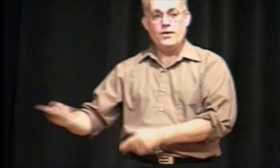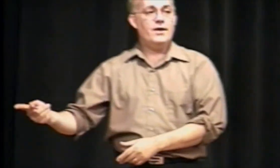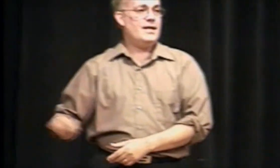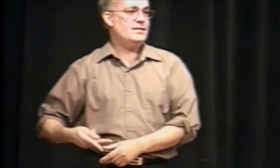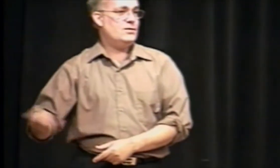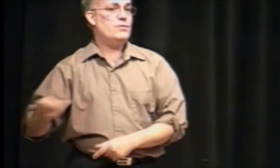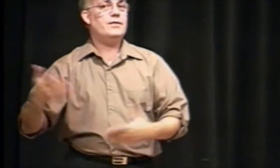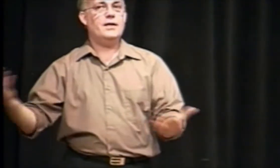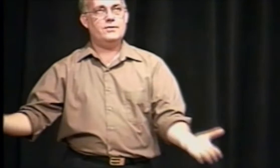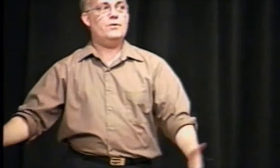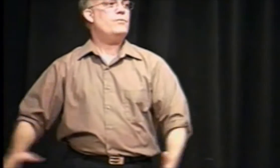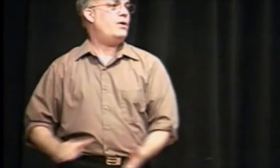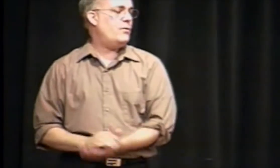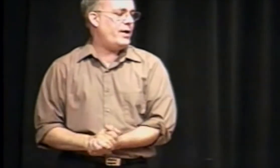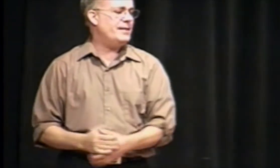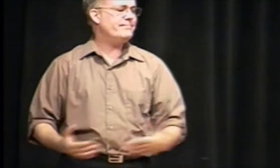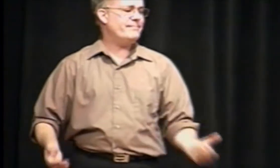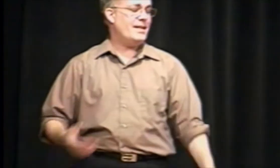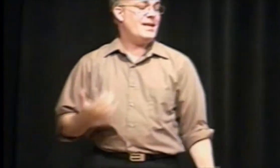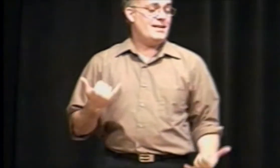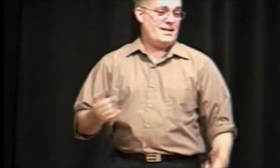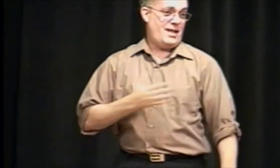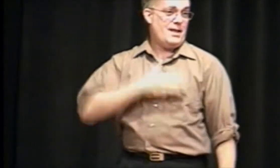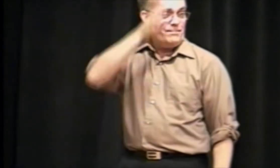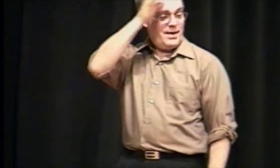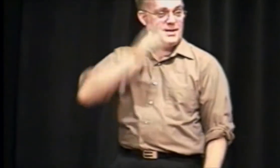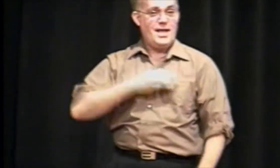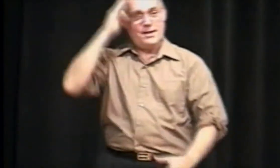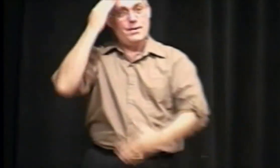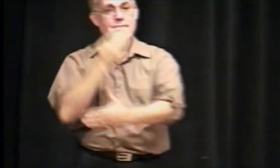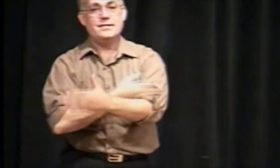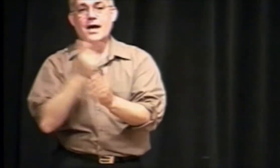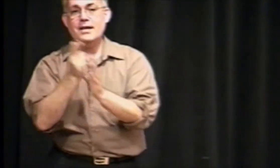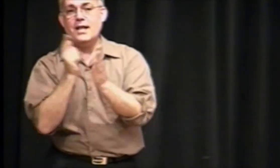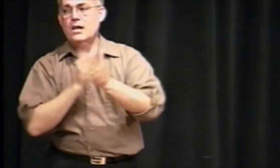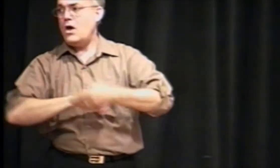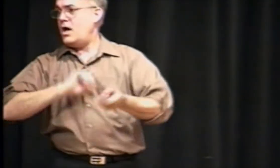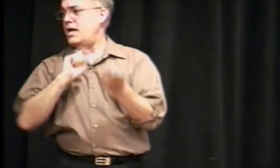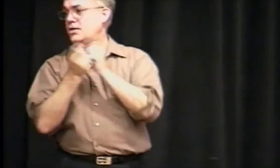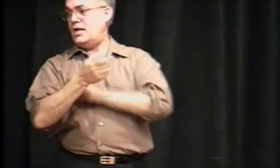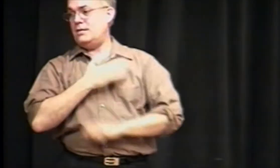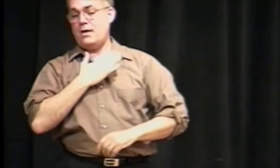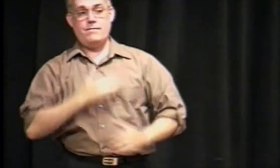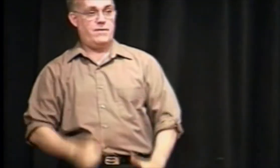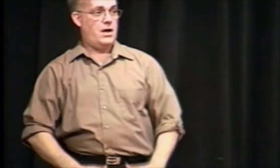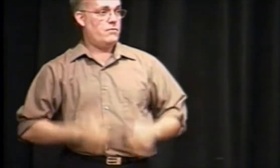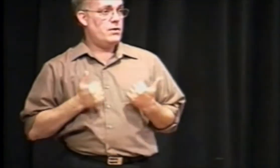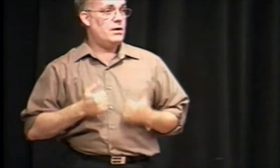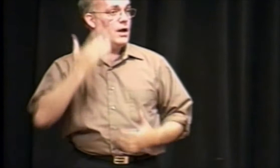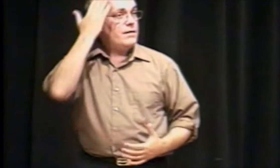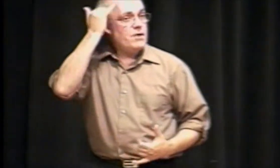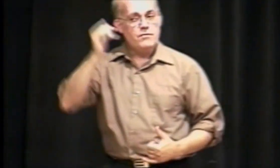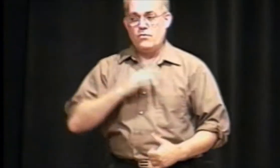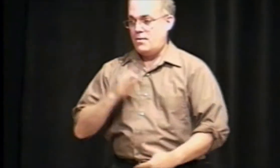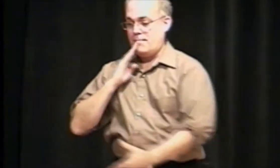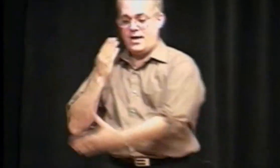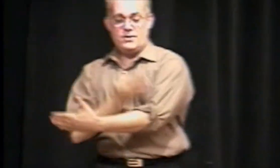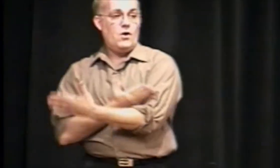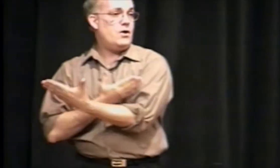with her and soon they two were wed. This made my dad, my son-in-law, and changed my very life. For my